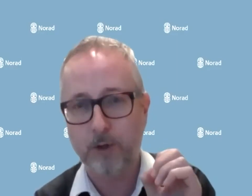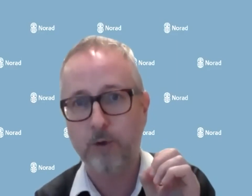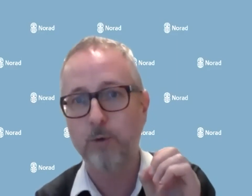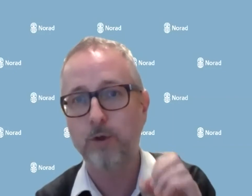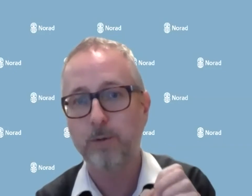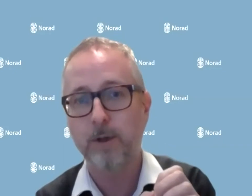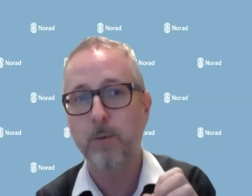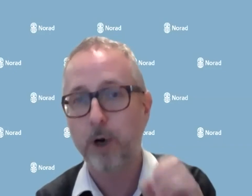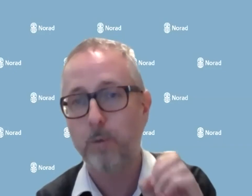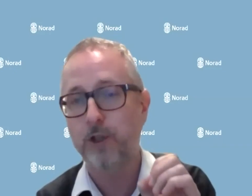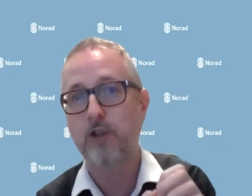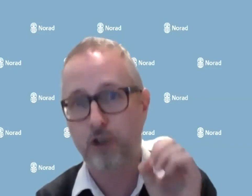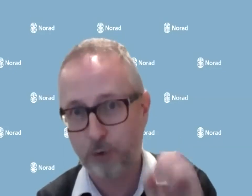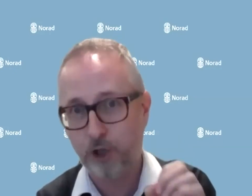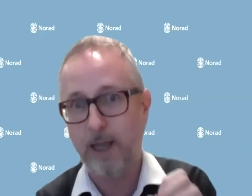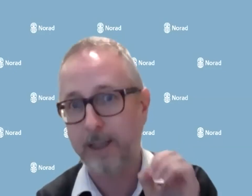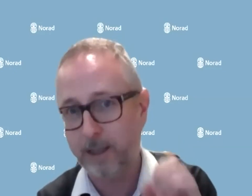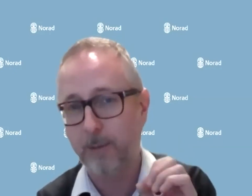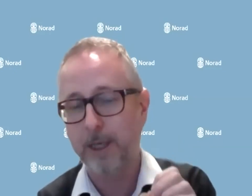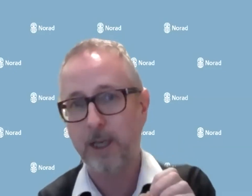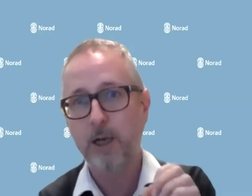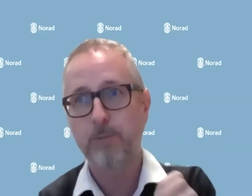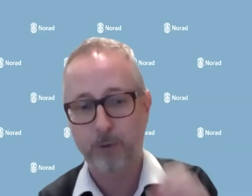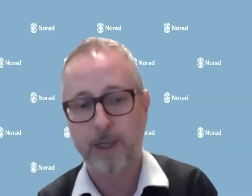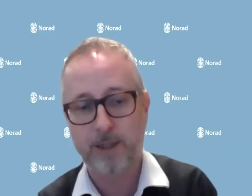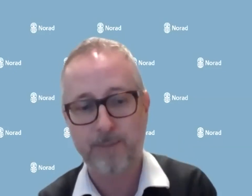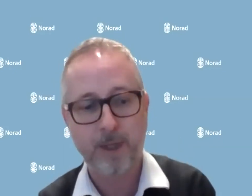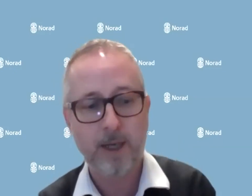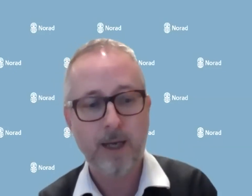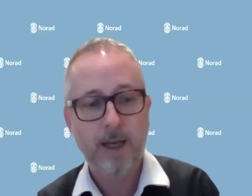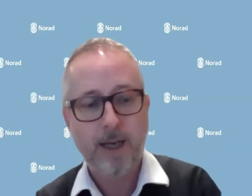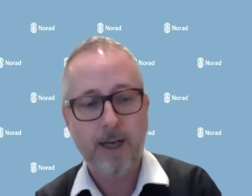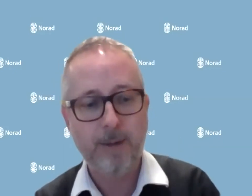work with social and economic progress.